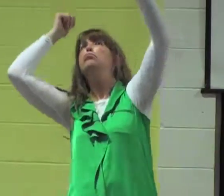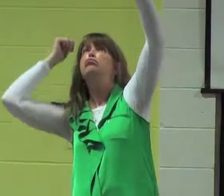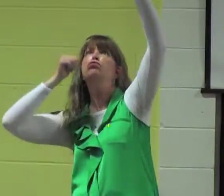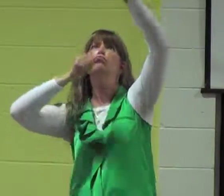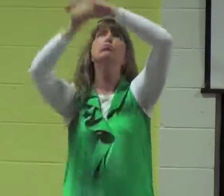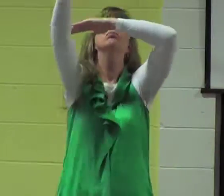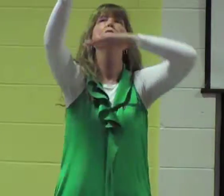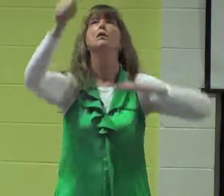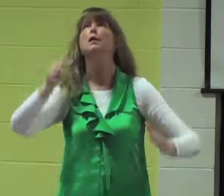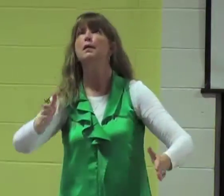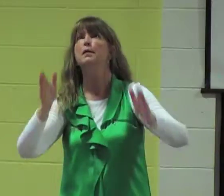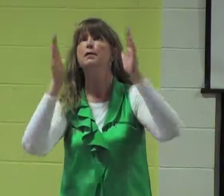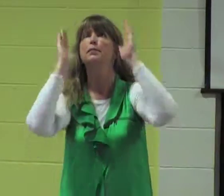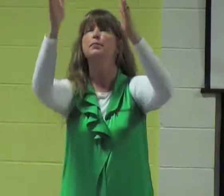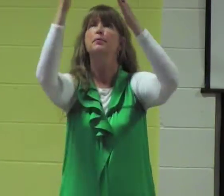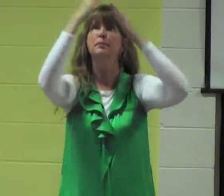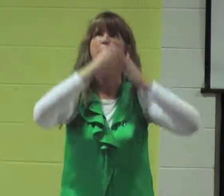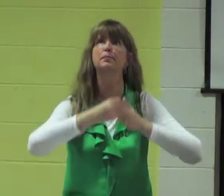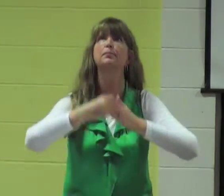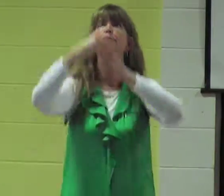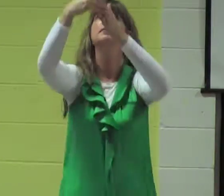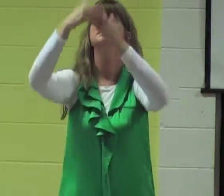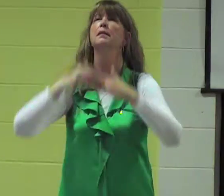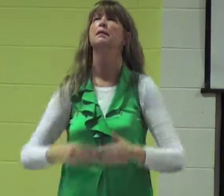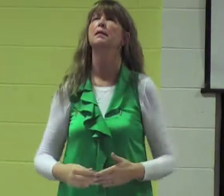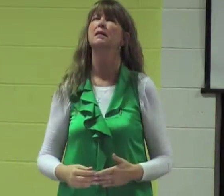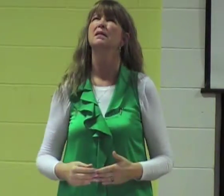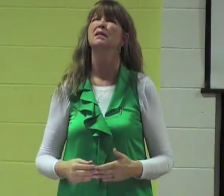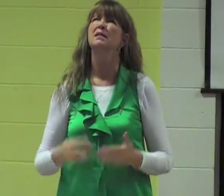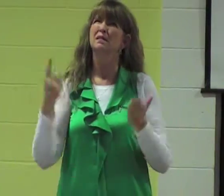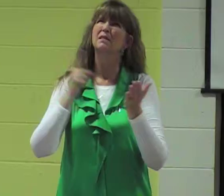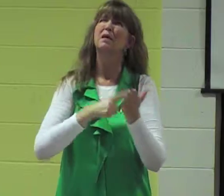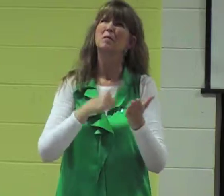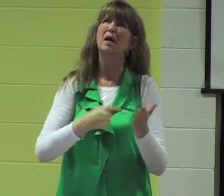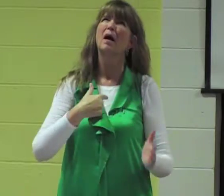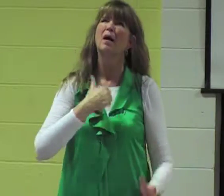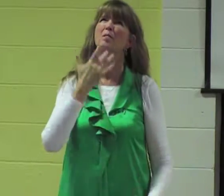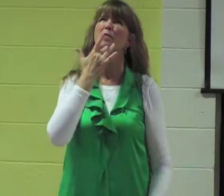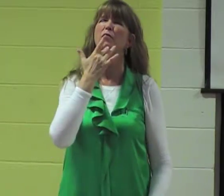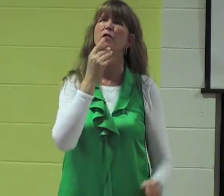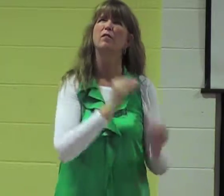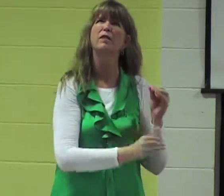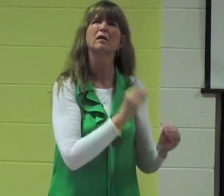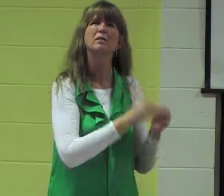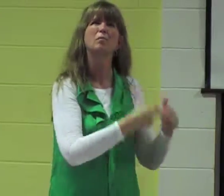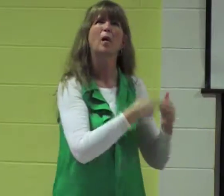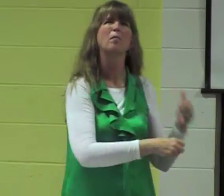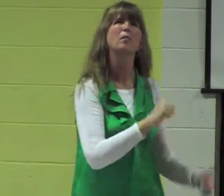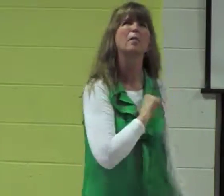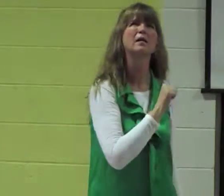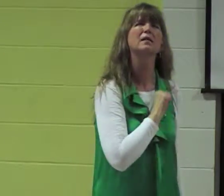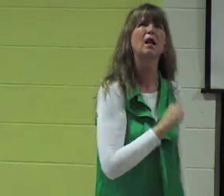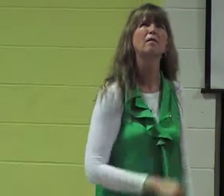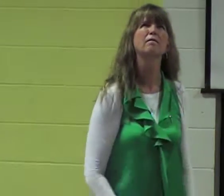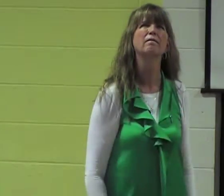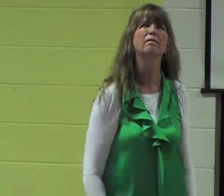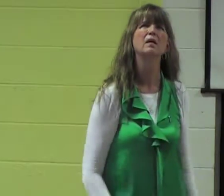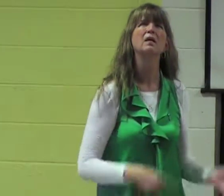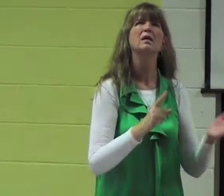I surrender to the cross, to Jesus, but you know what? Sometimes I like to